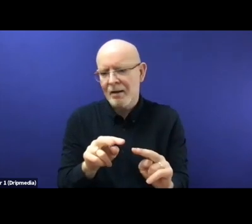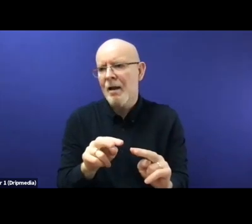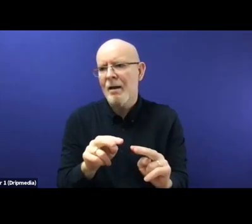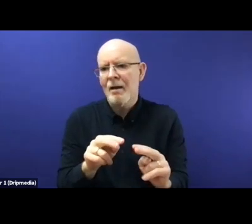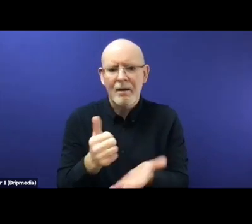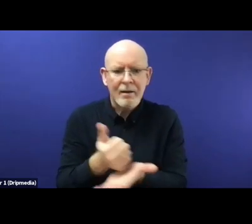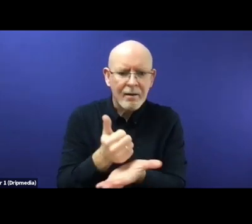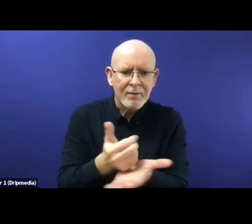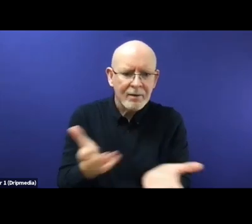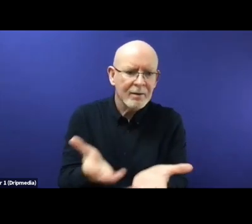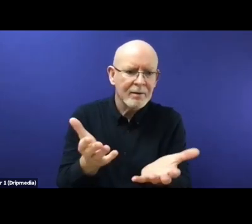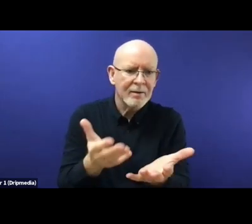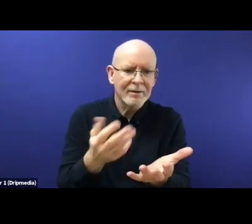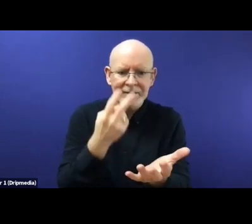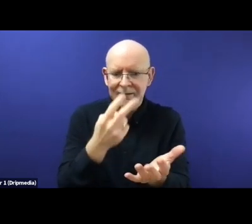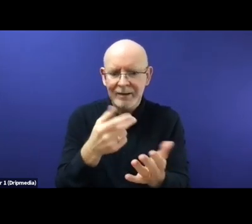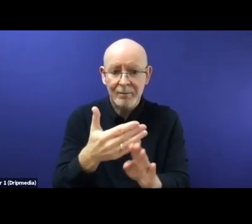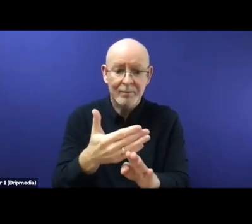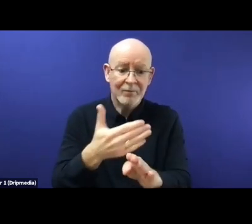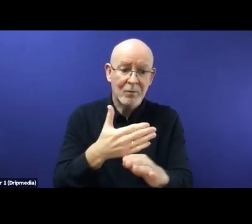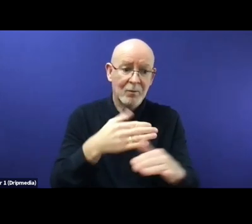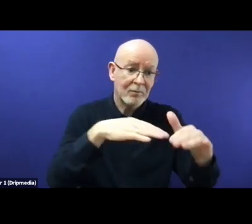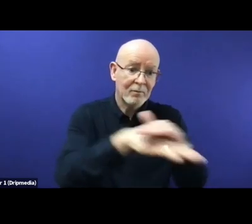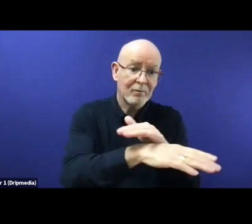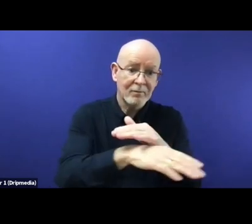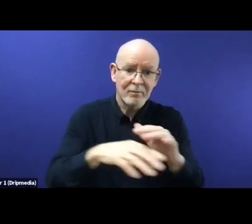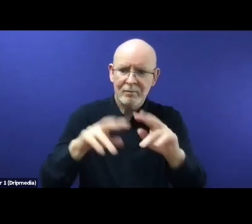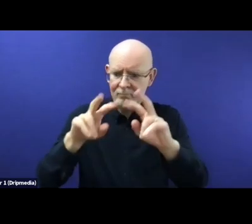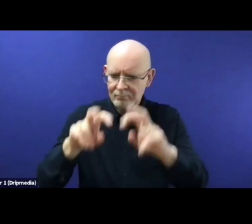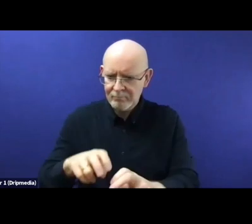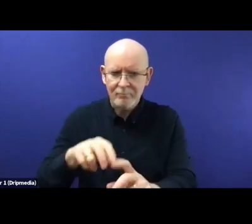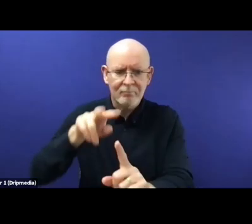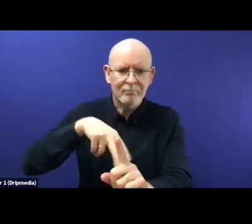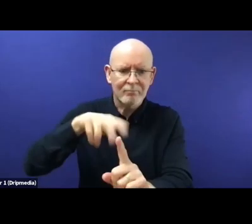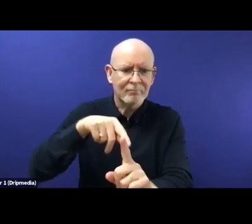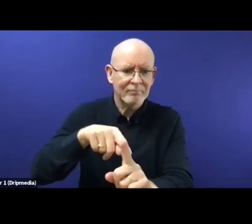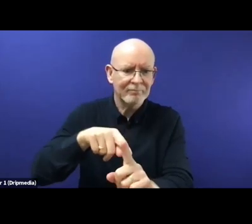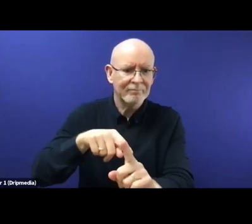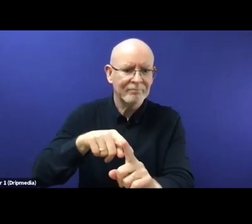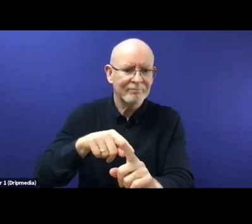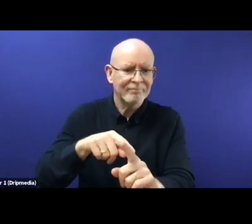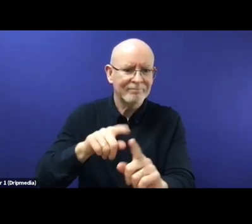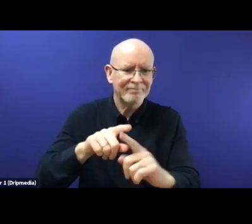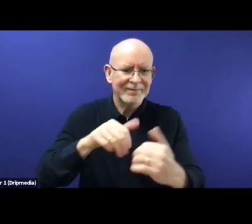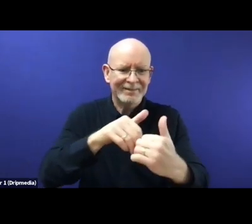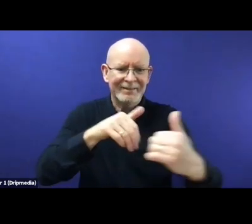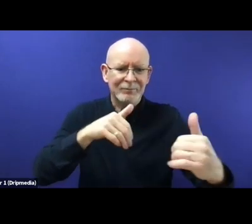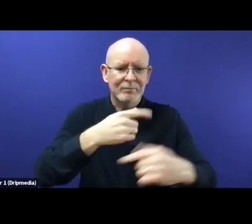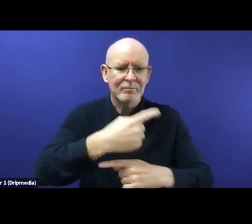border control mechanism that will apparently also allow for unclear criteria for which decisions are